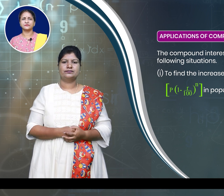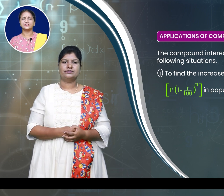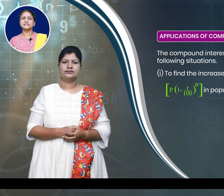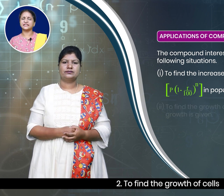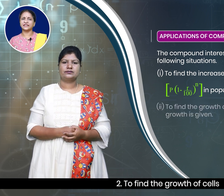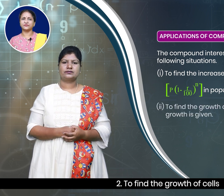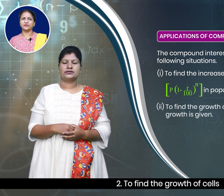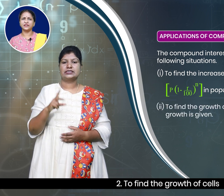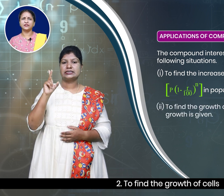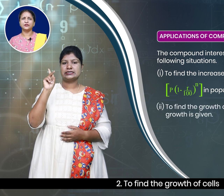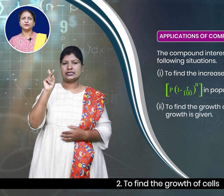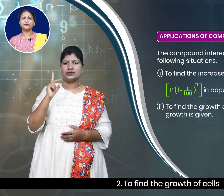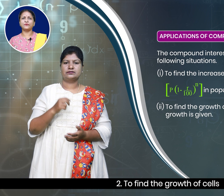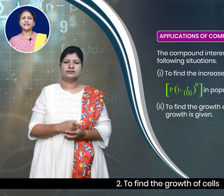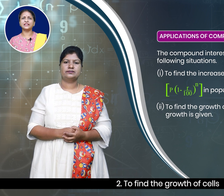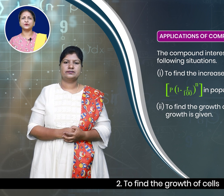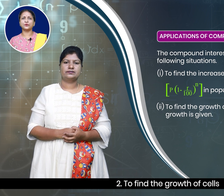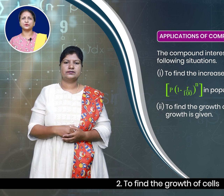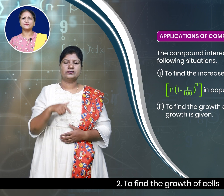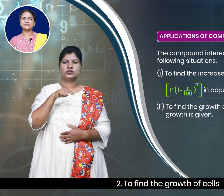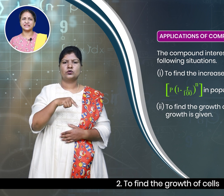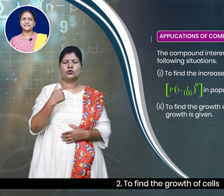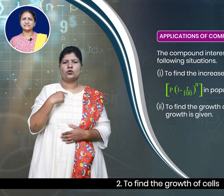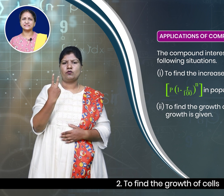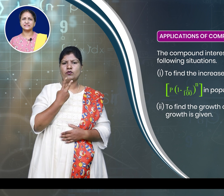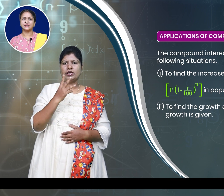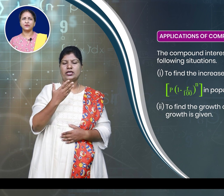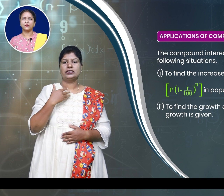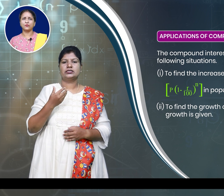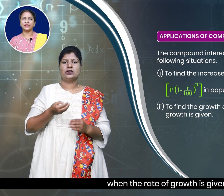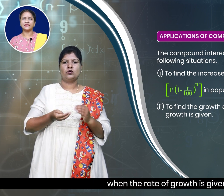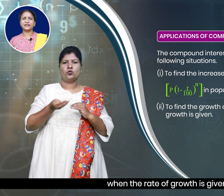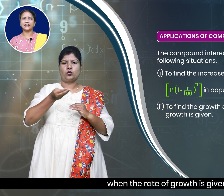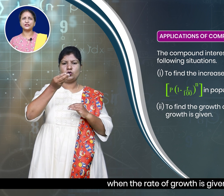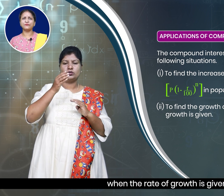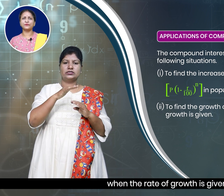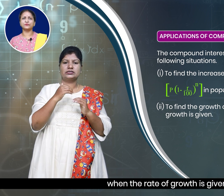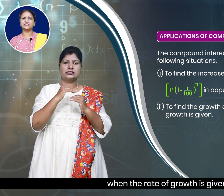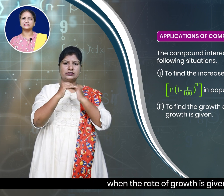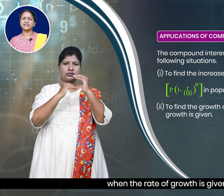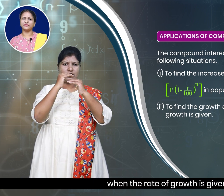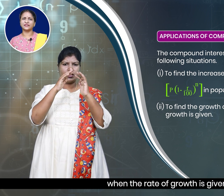Second one, to find the growth of cells when the rate of growth is given.